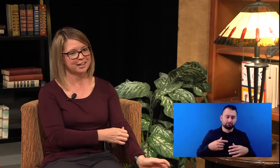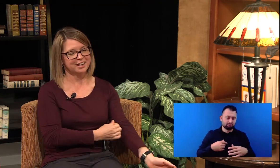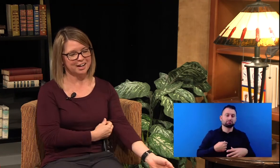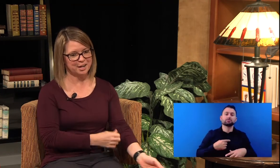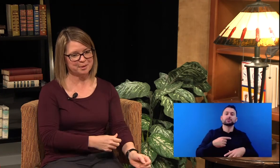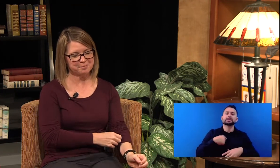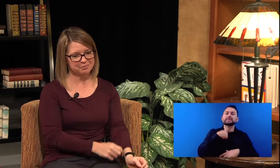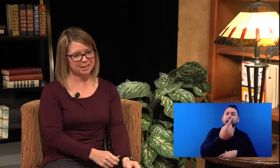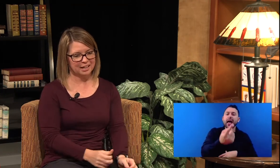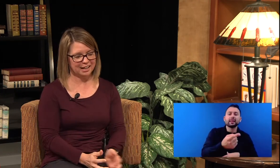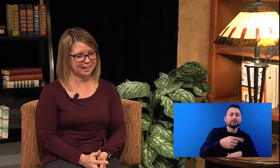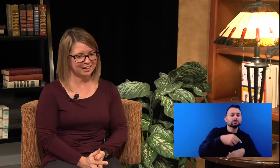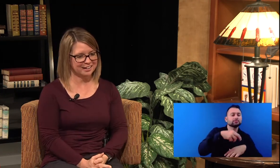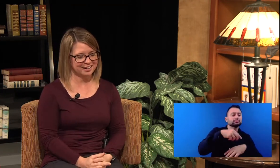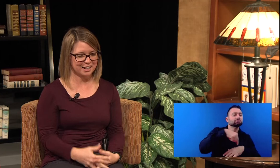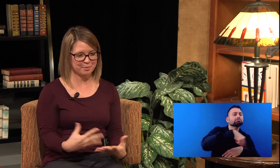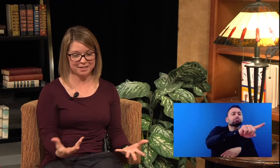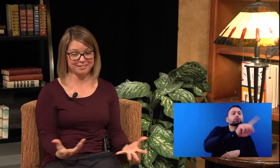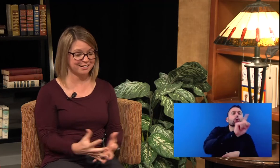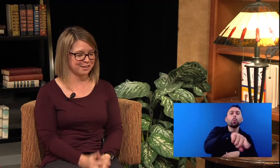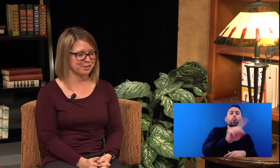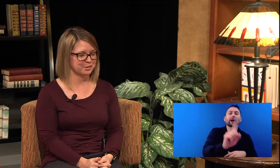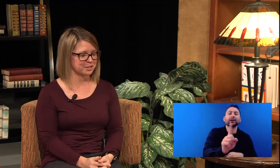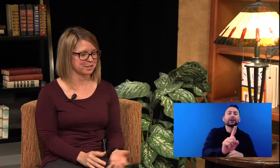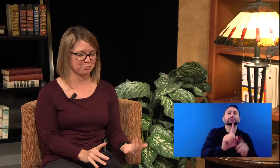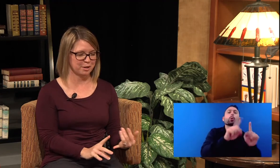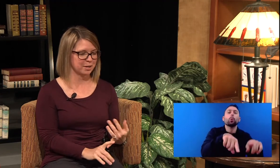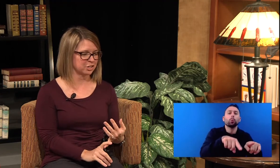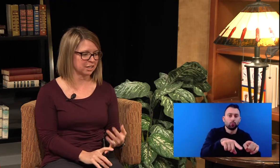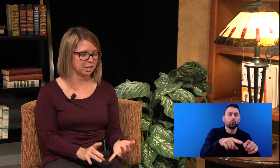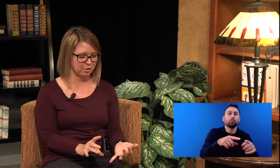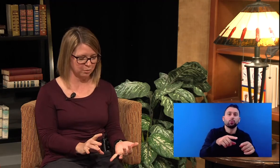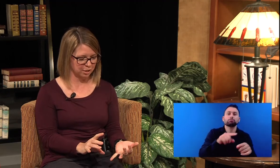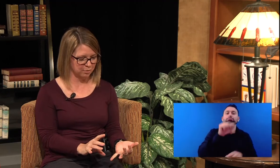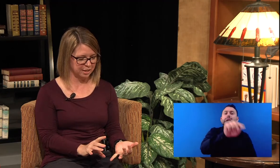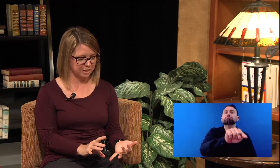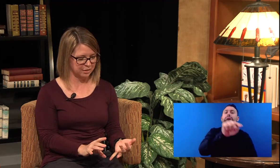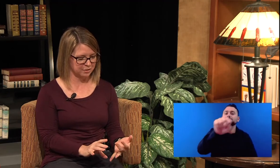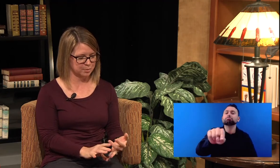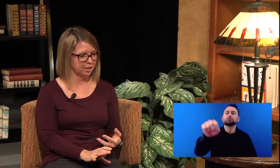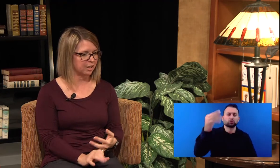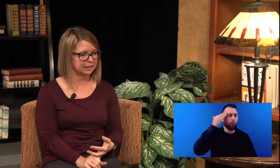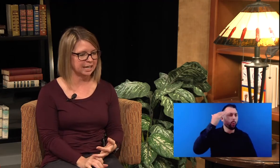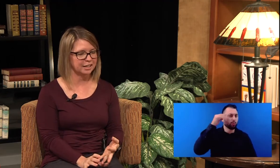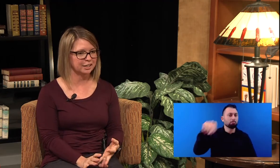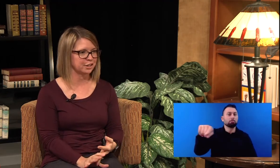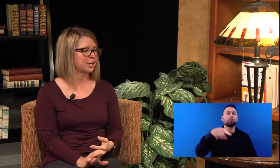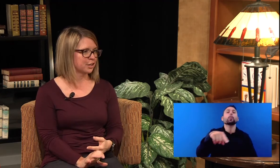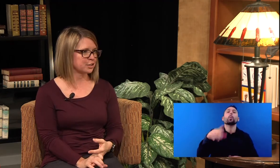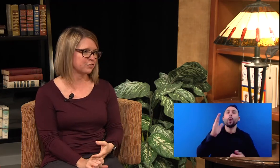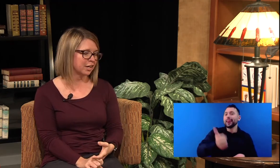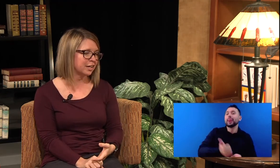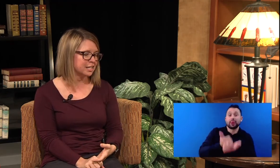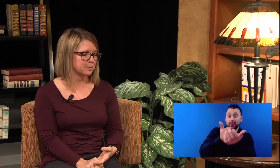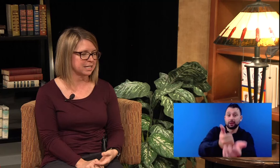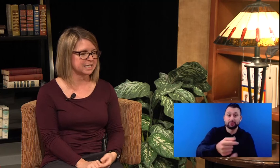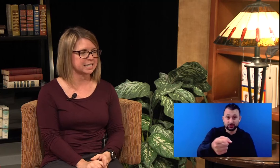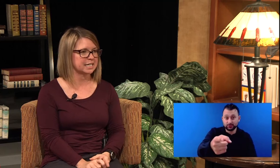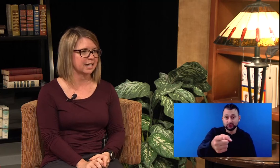um, and I mean, there's Red Project that we work with. There's Macaulay Health. There's various places that